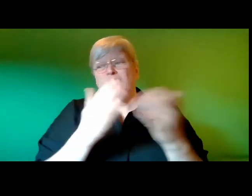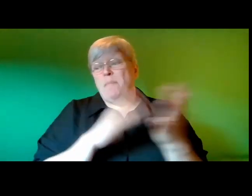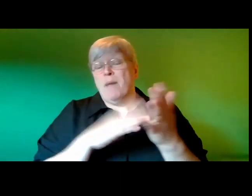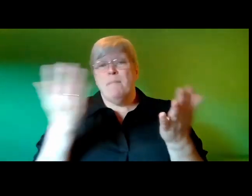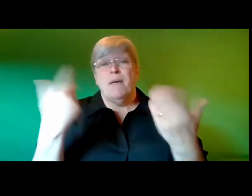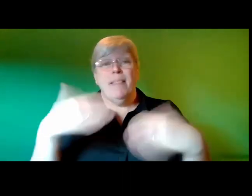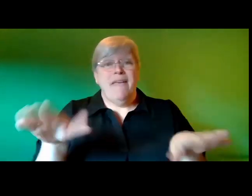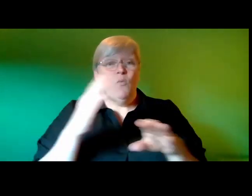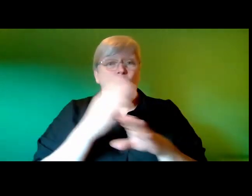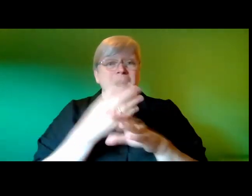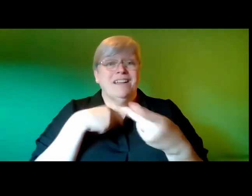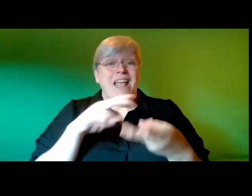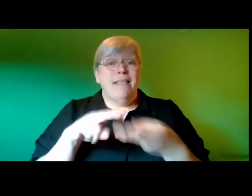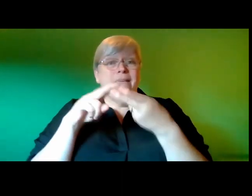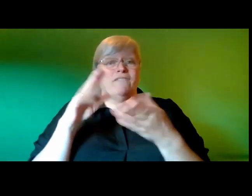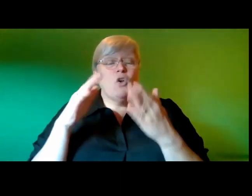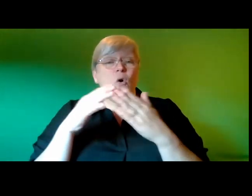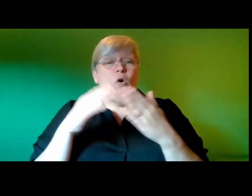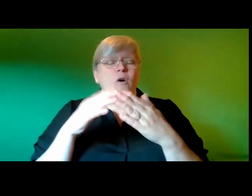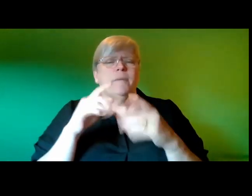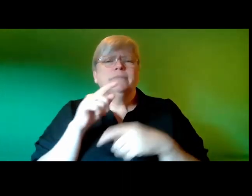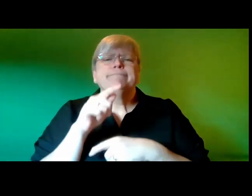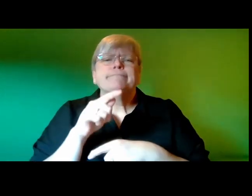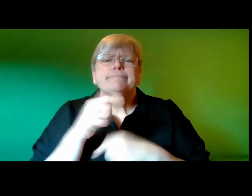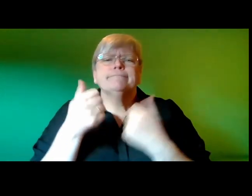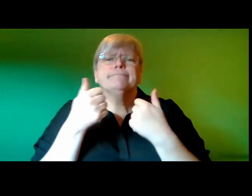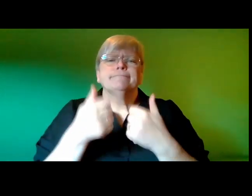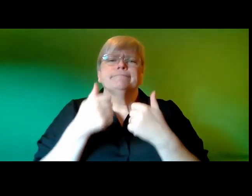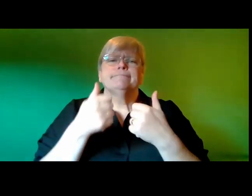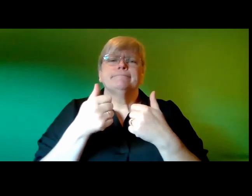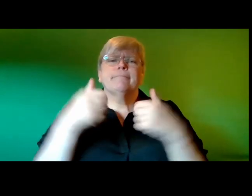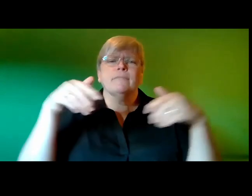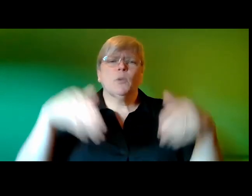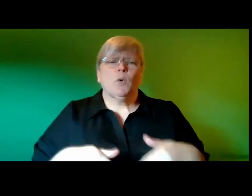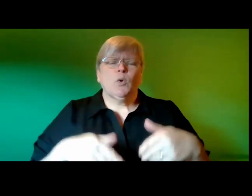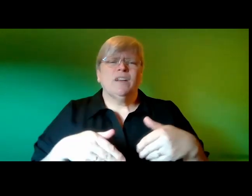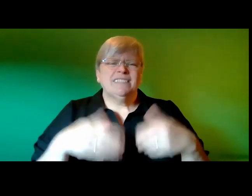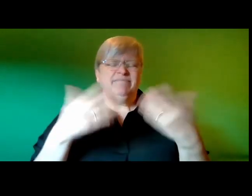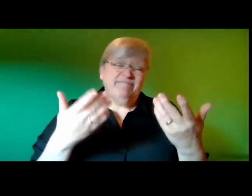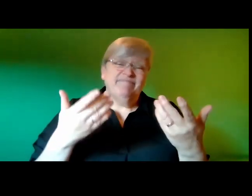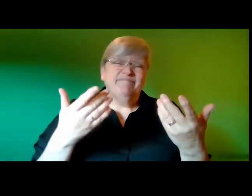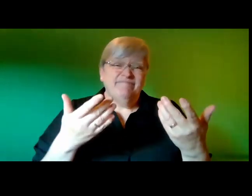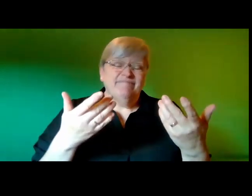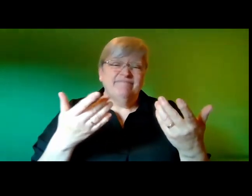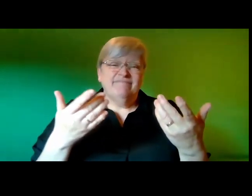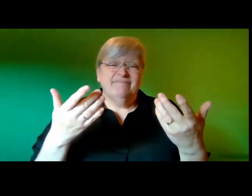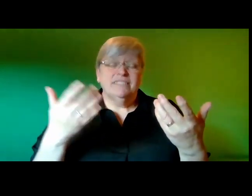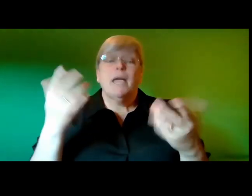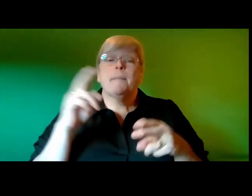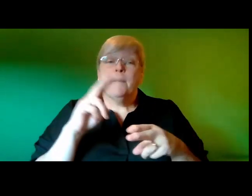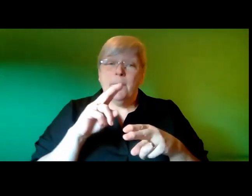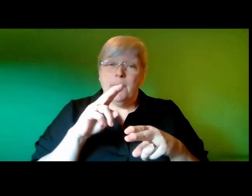oh parvius my uncle began he was born in nigeria like his dad but his mom was from fermanagh